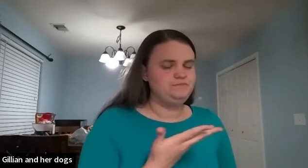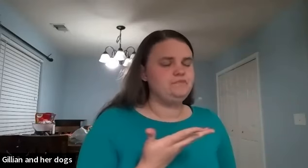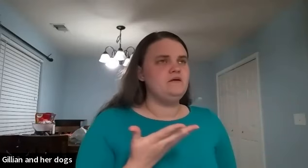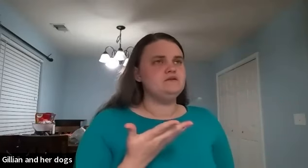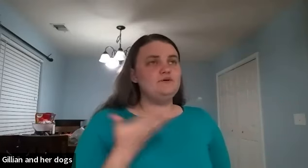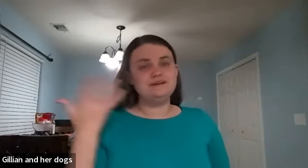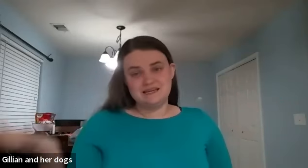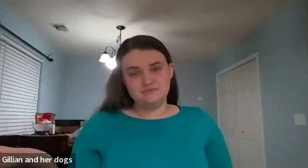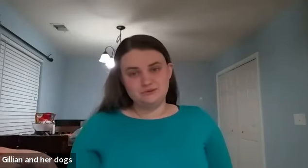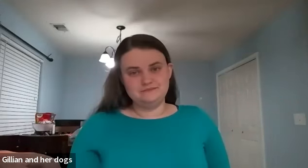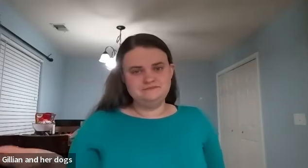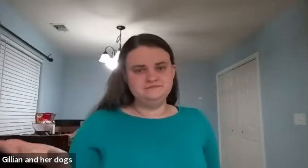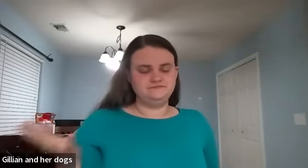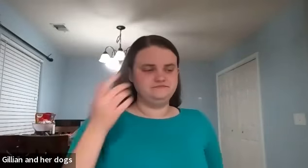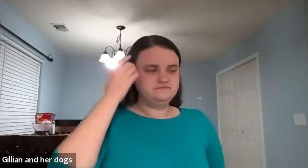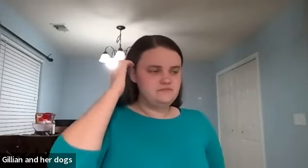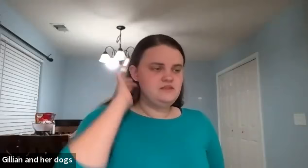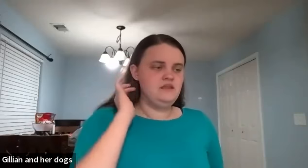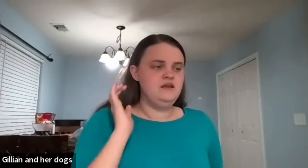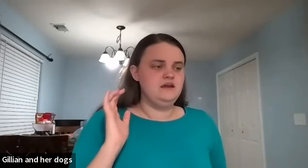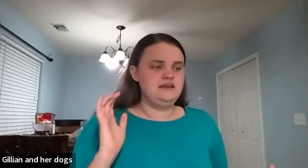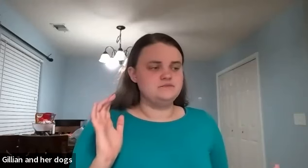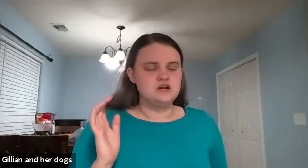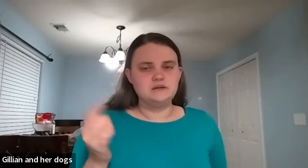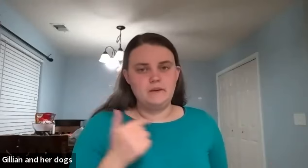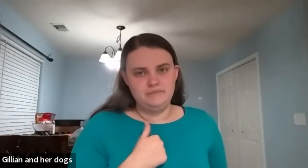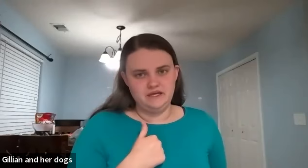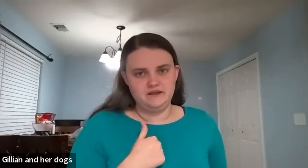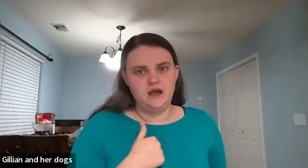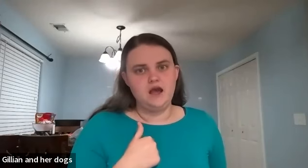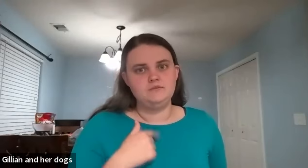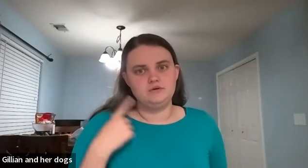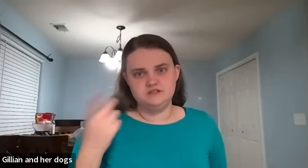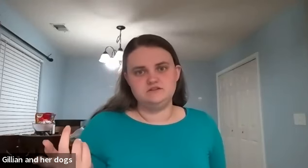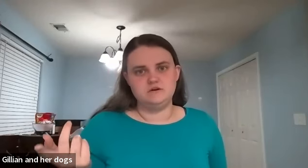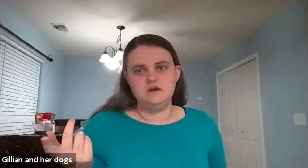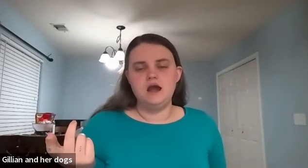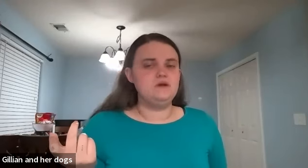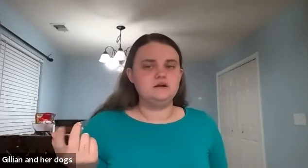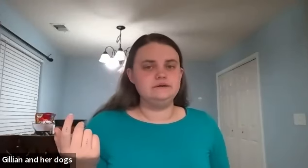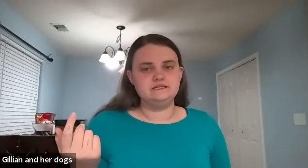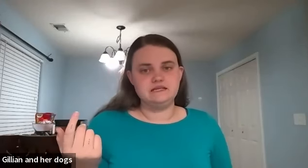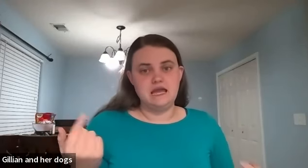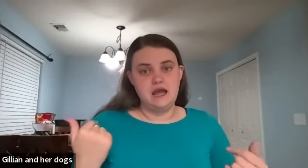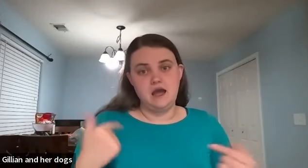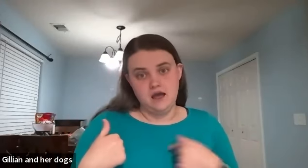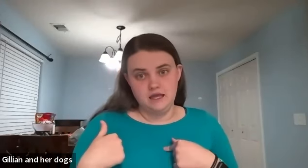for example if i'm talking about me like i'm going to the store i'm not going to say i